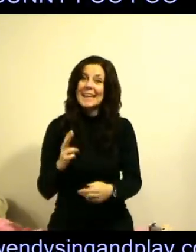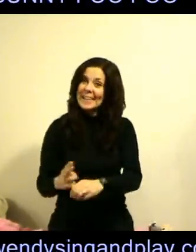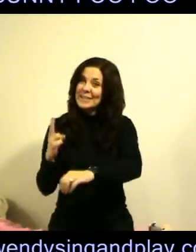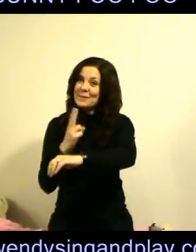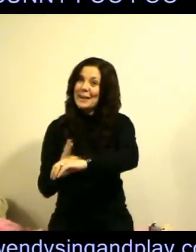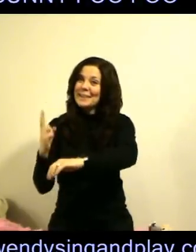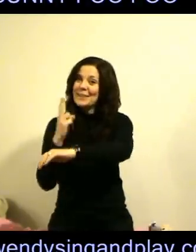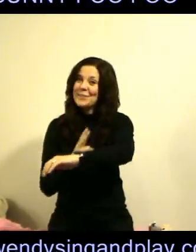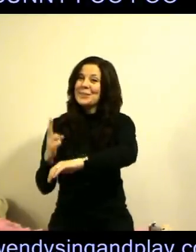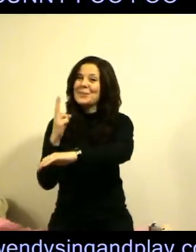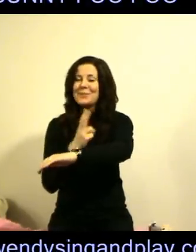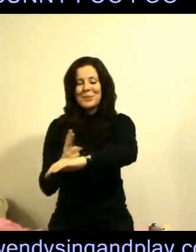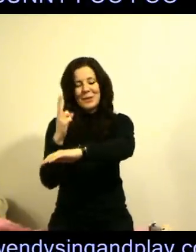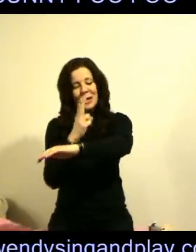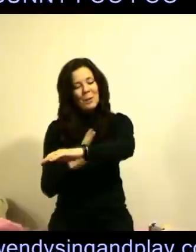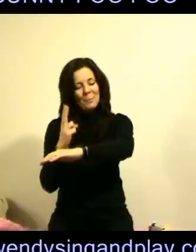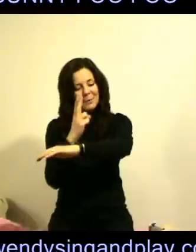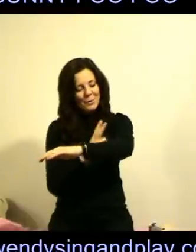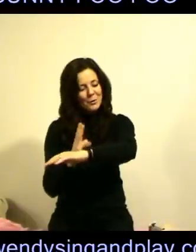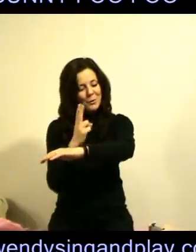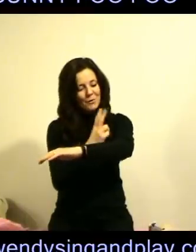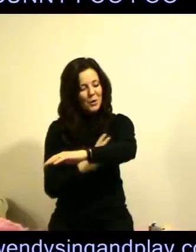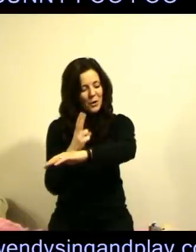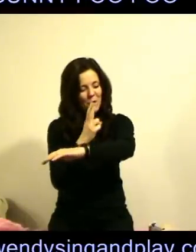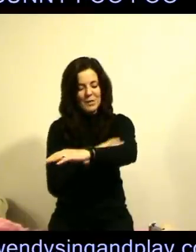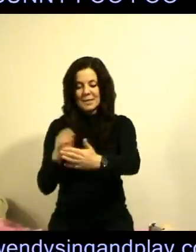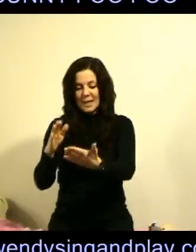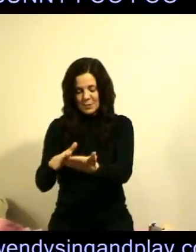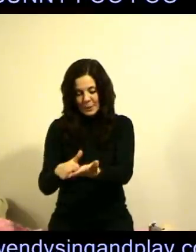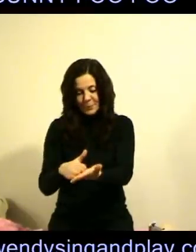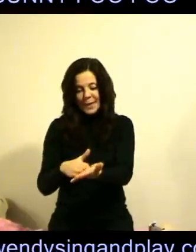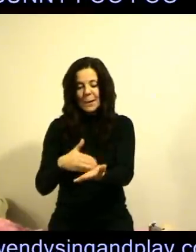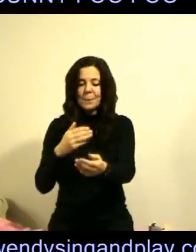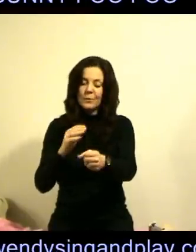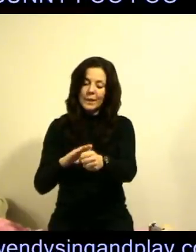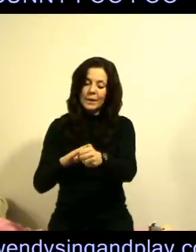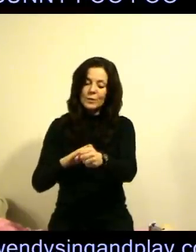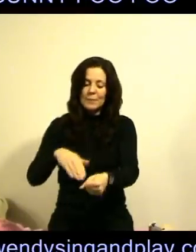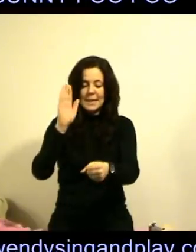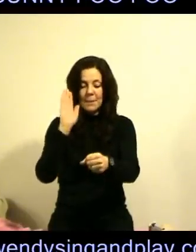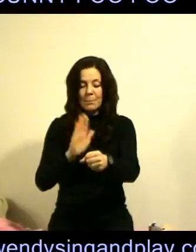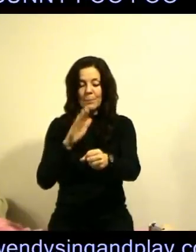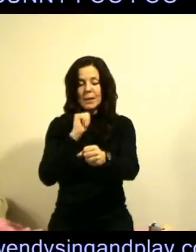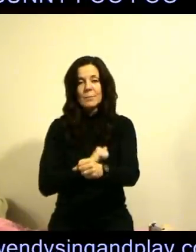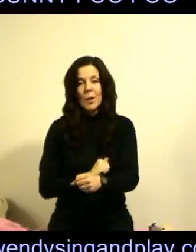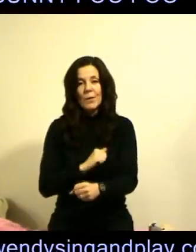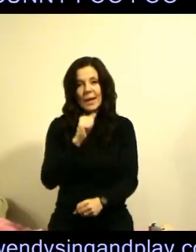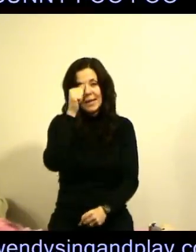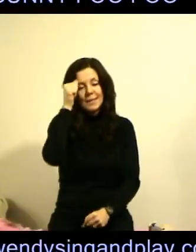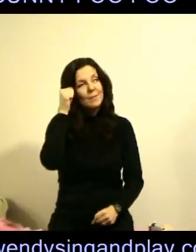Little bunny foo-foo hopping through the forest, sweeping up the field mice and bopping them on the head.